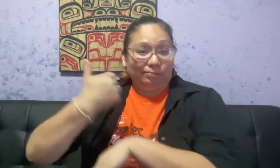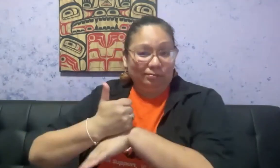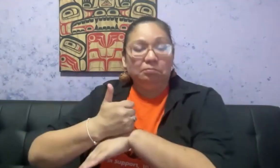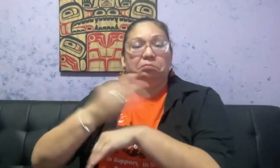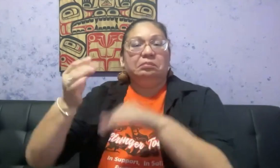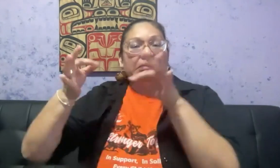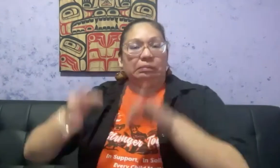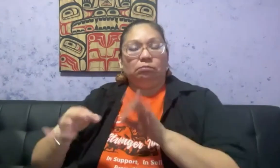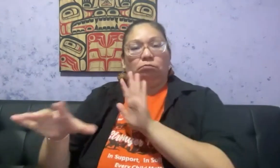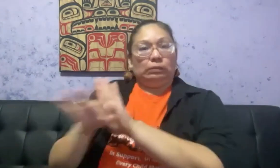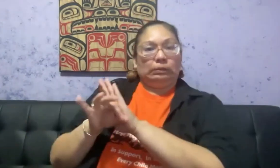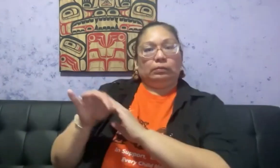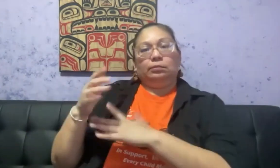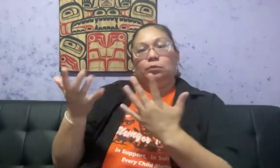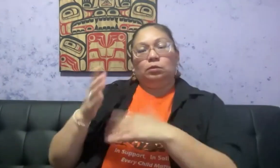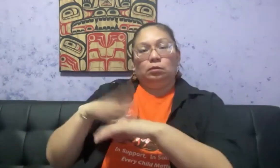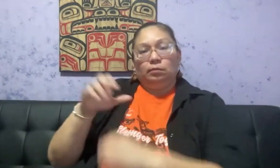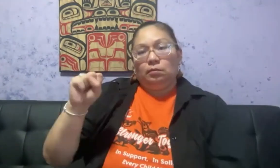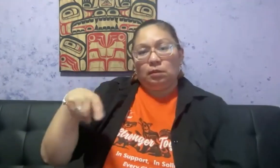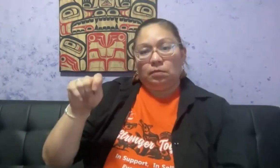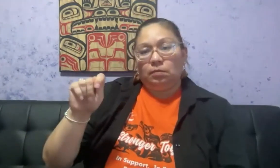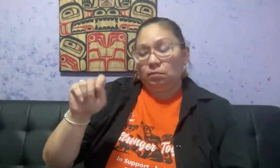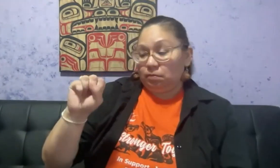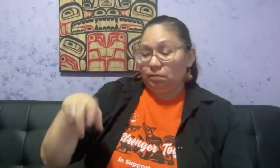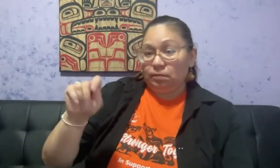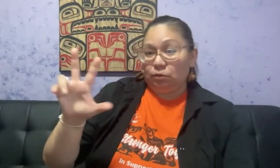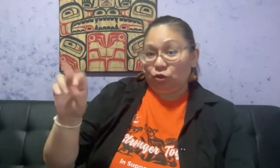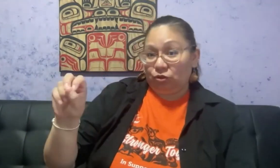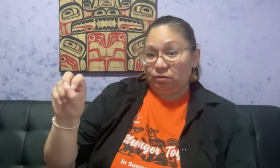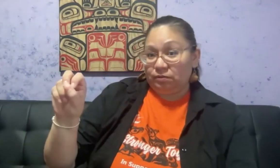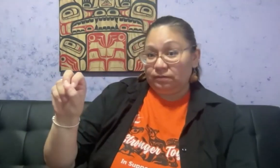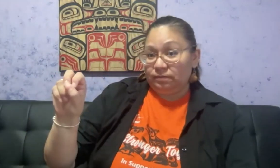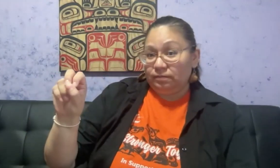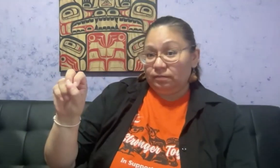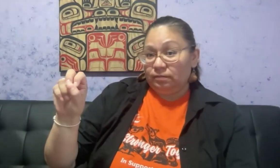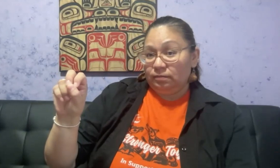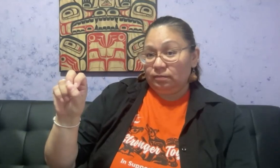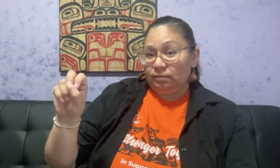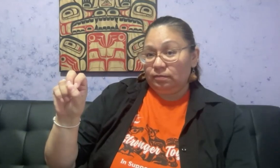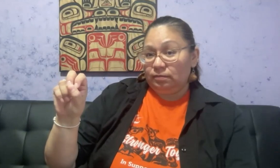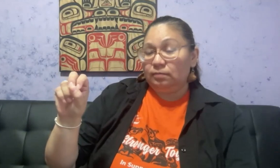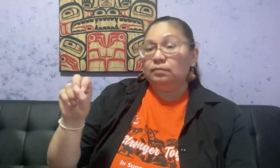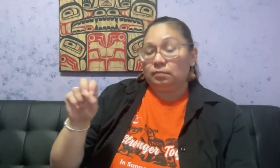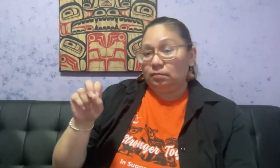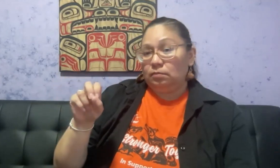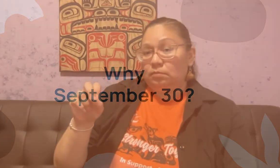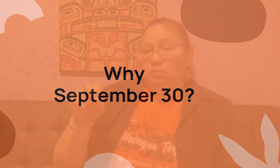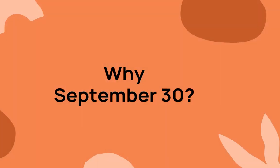And Orange Shirt Day is now known as the National Day for Truth and Reconciliation on